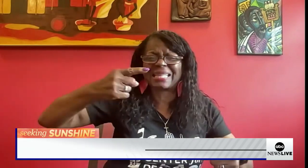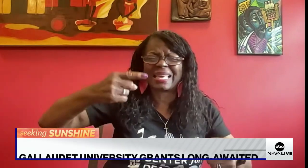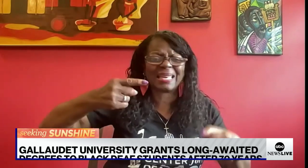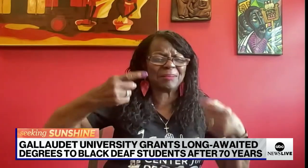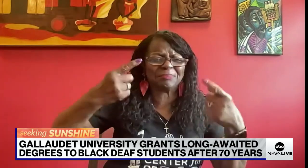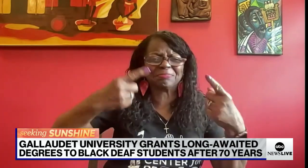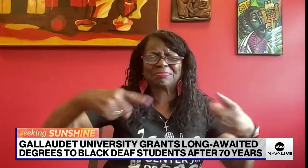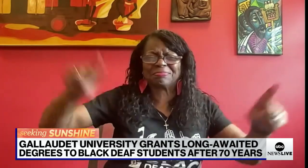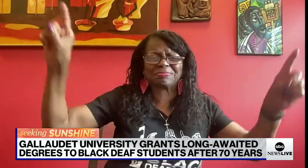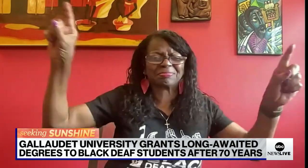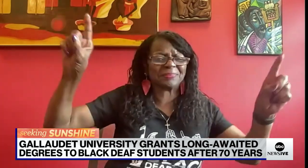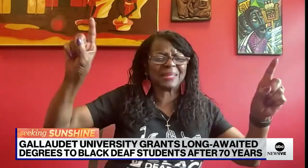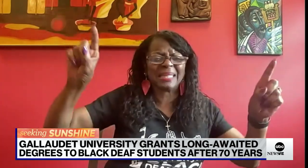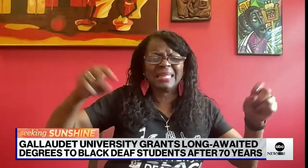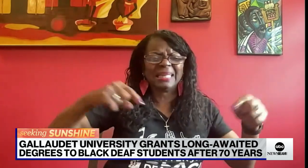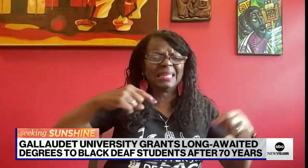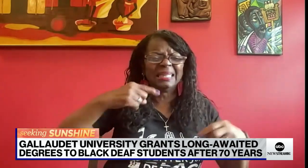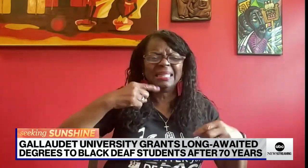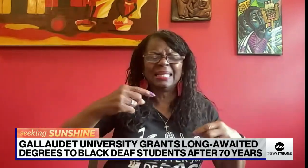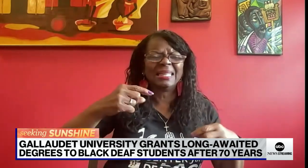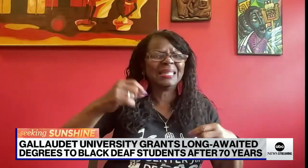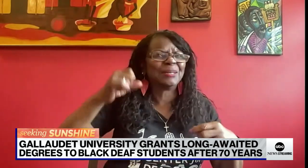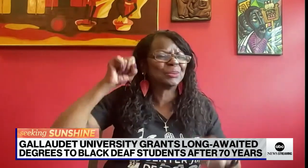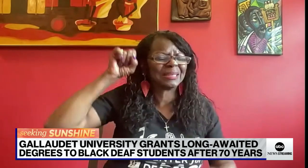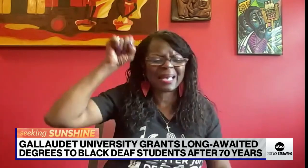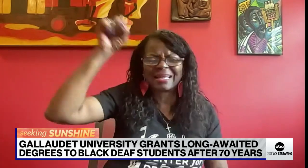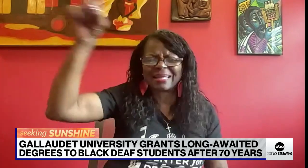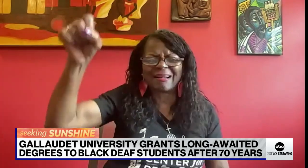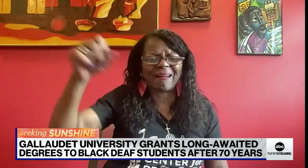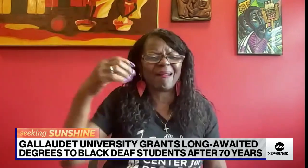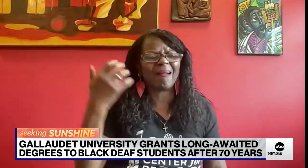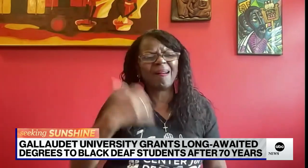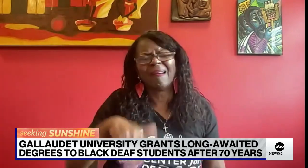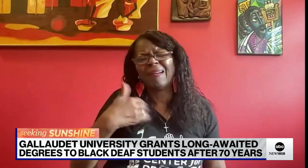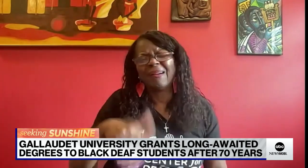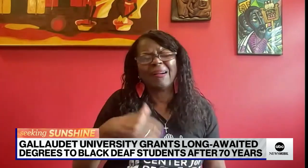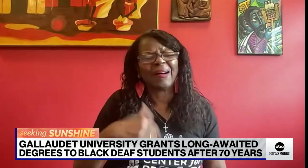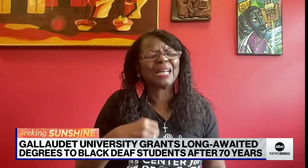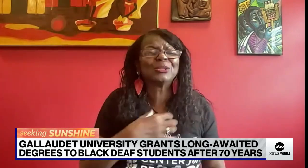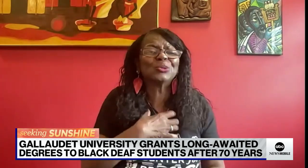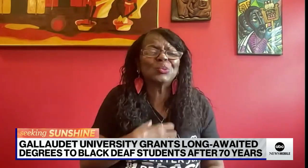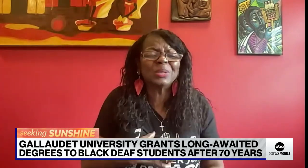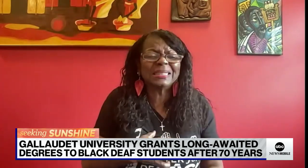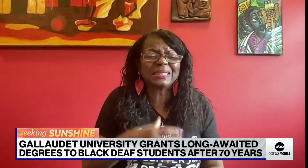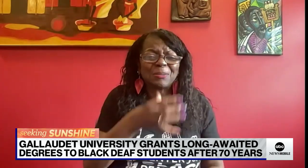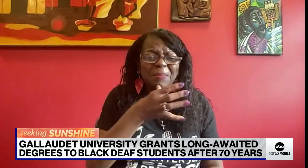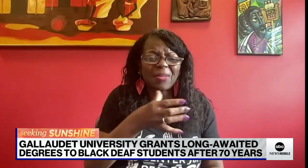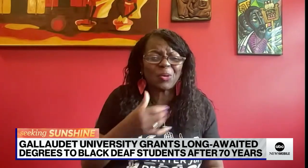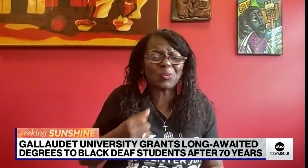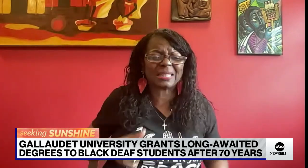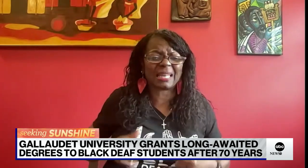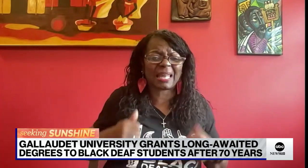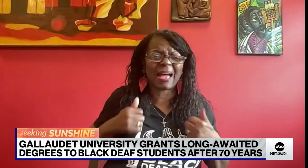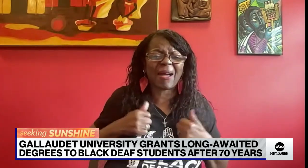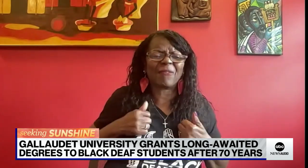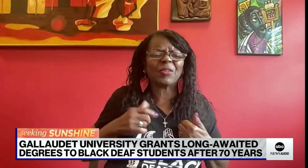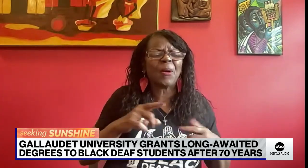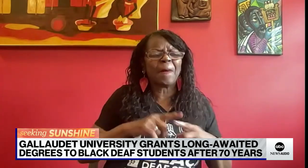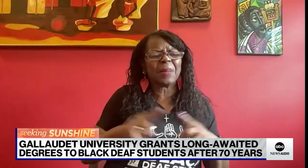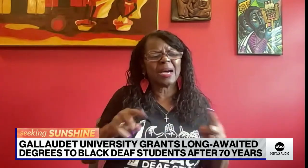walking with his walker and he said, finally, we did it. And to see that spirit, I